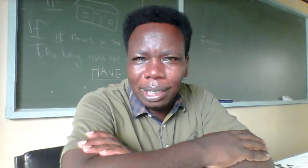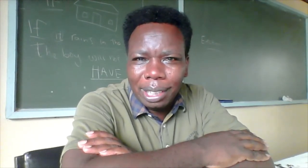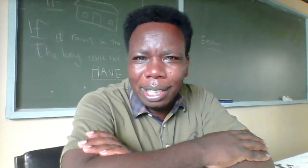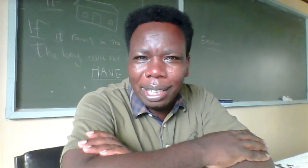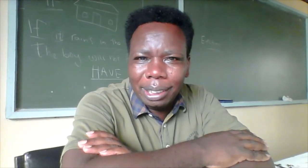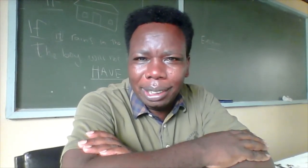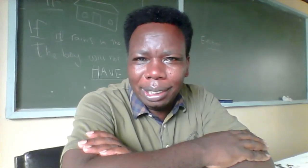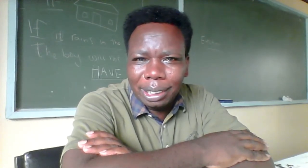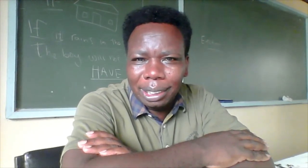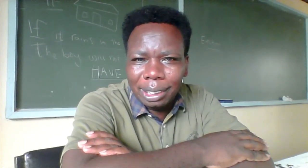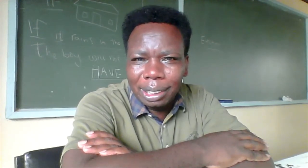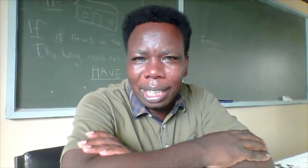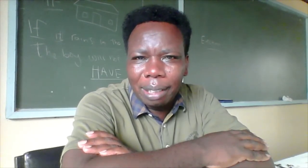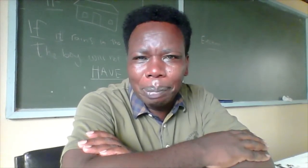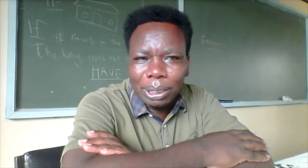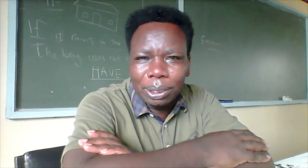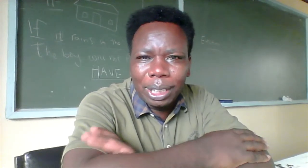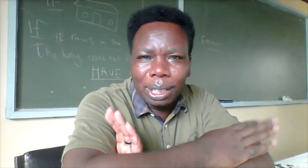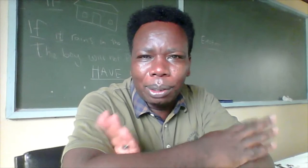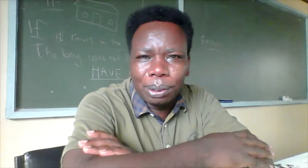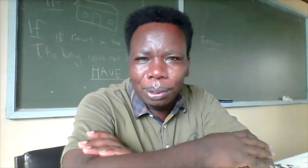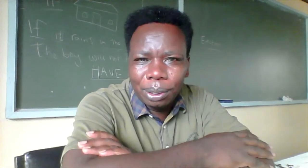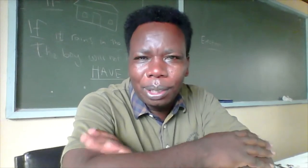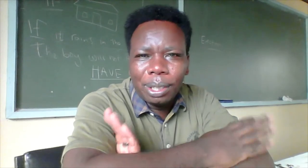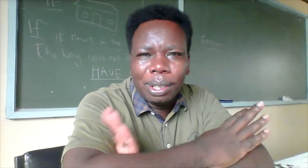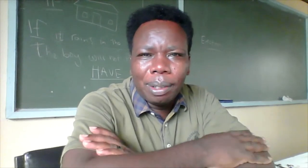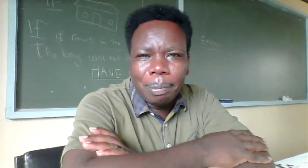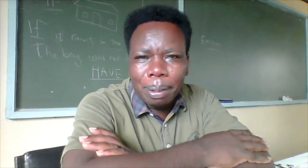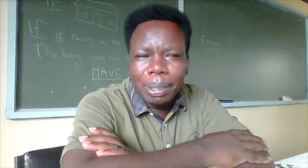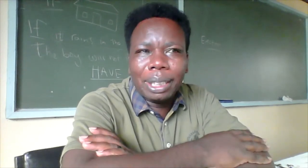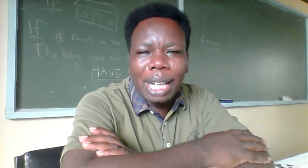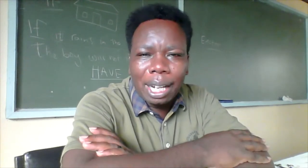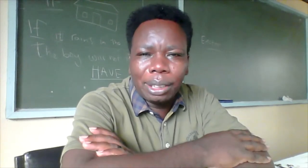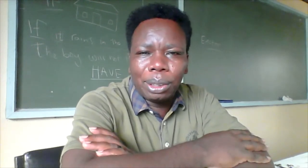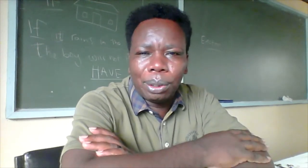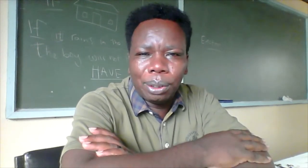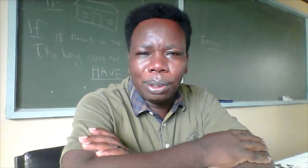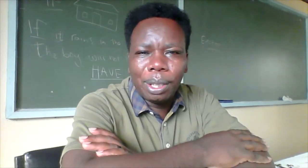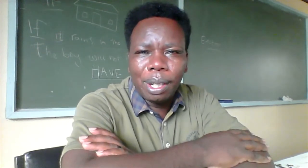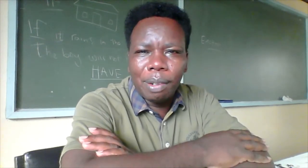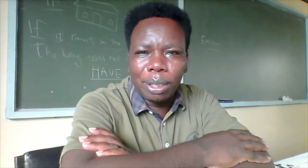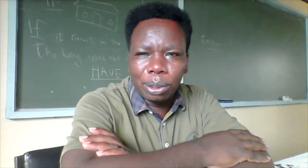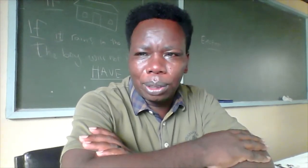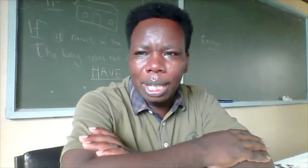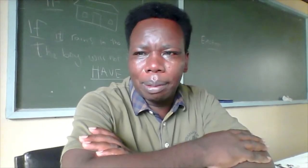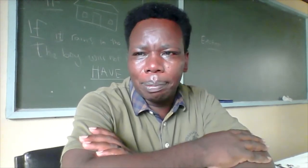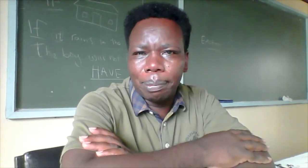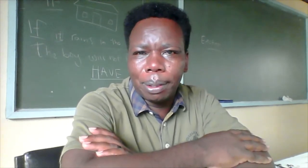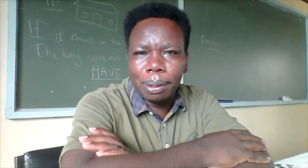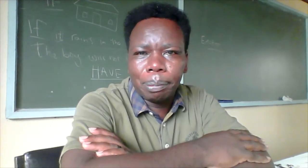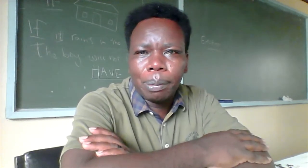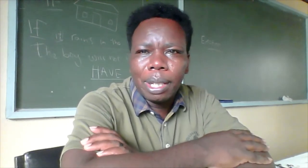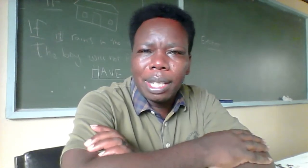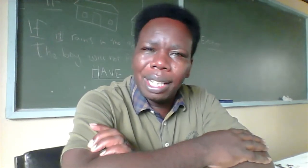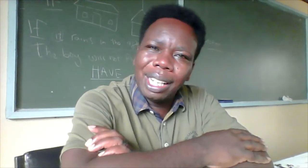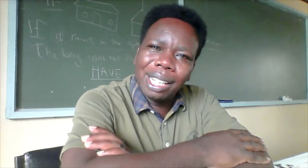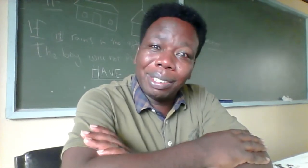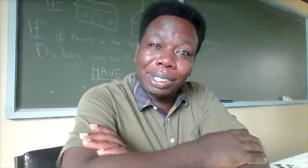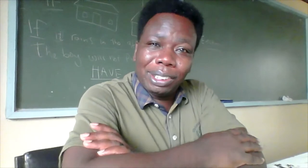and let other person near you maybe encourage you even to learn more sign language is so